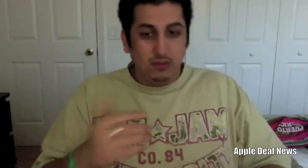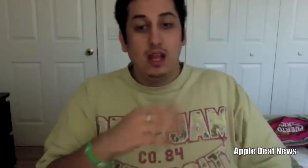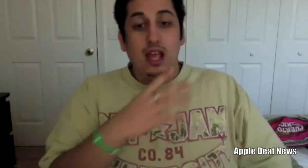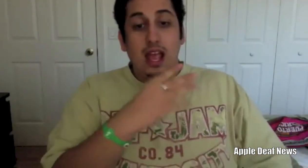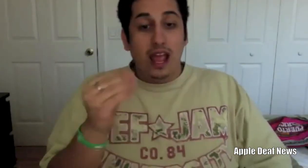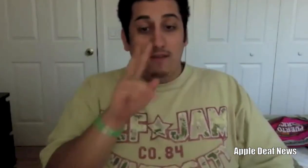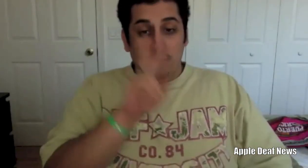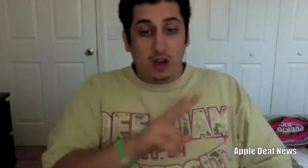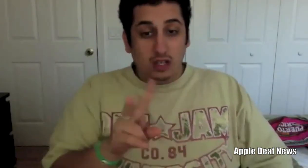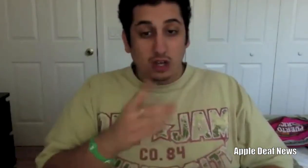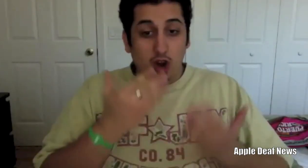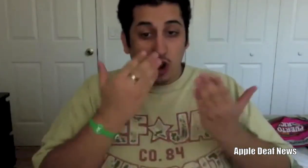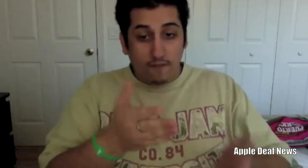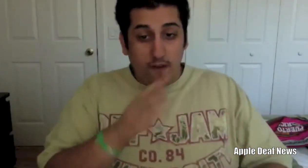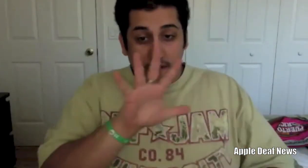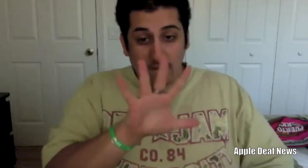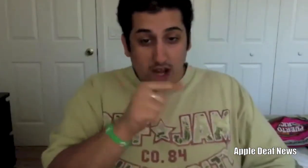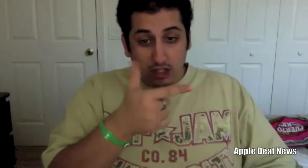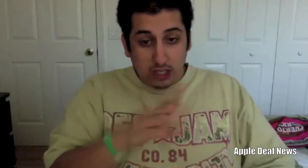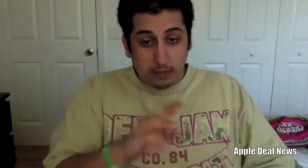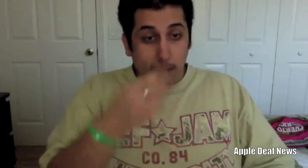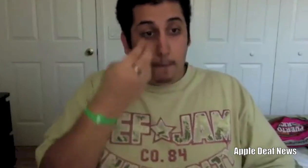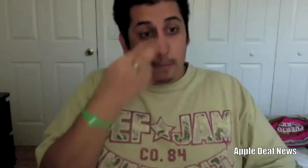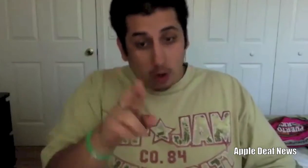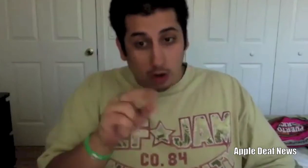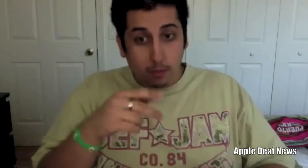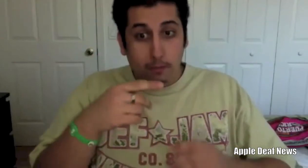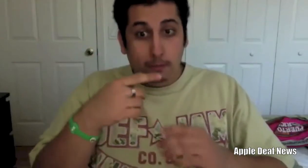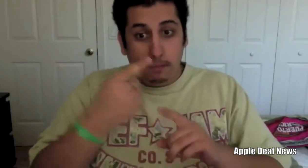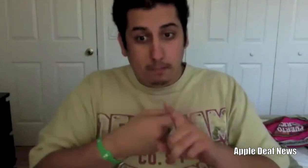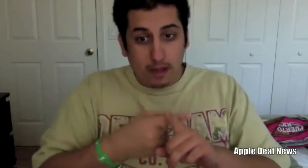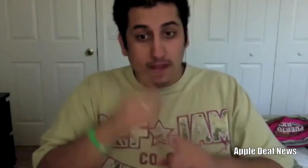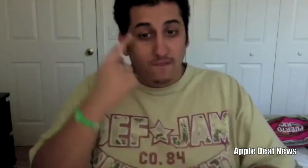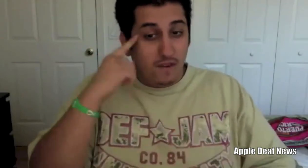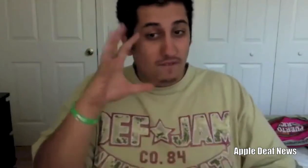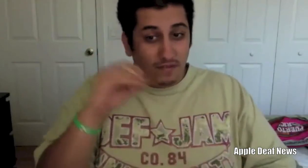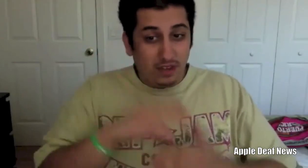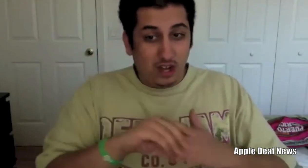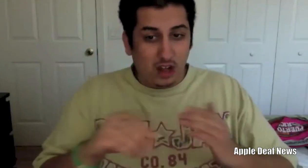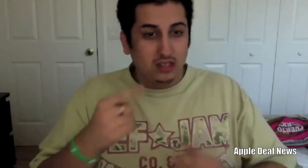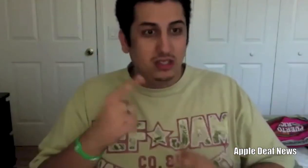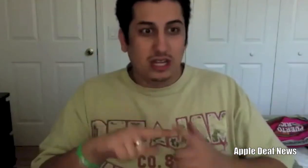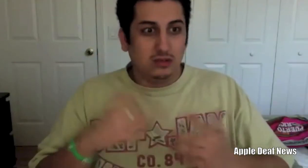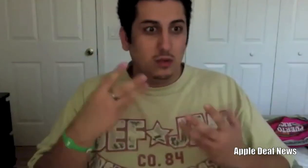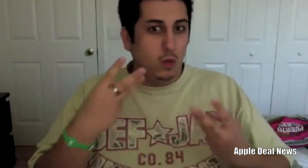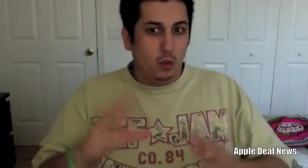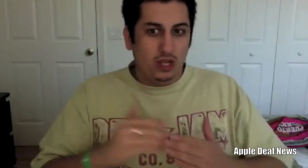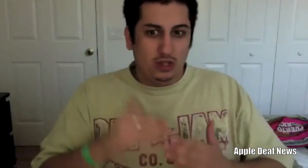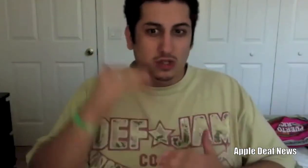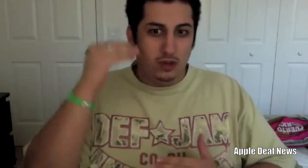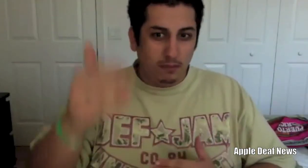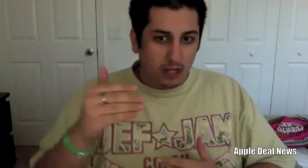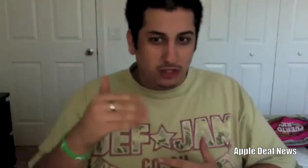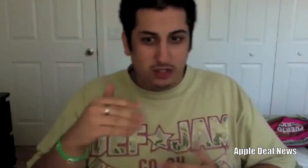And, Spring offers 5GB per month for $50.00, that is way too much.